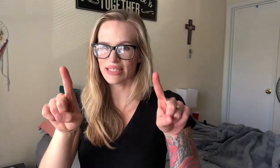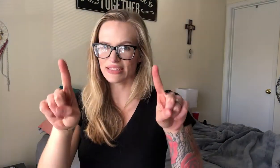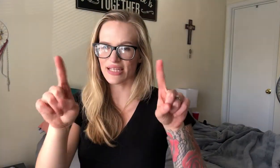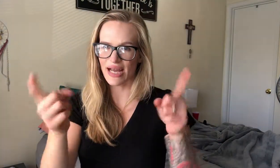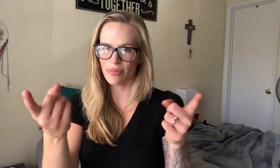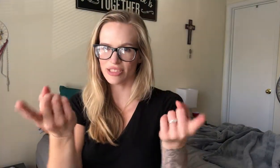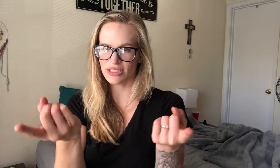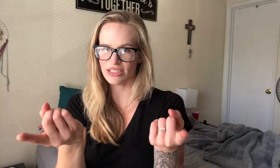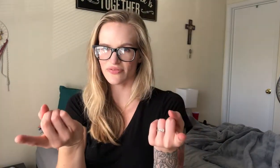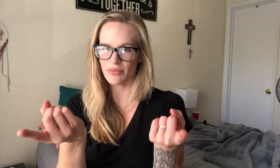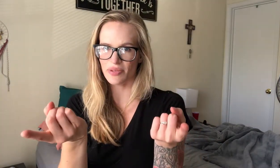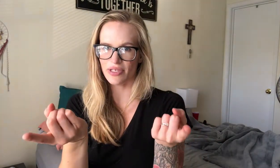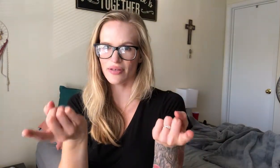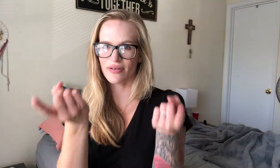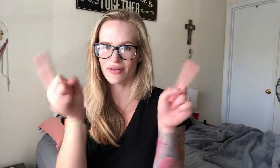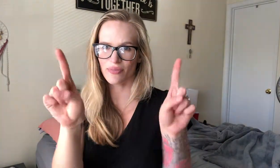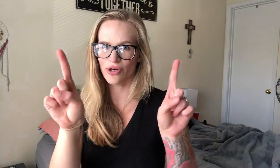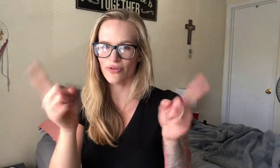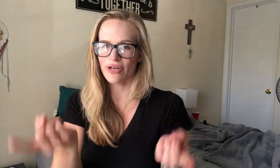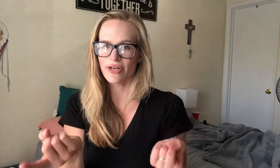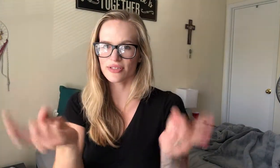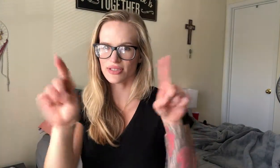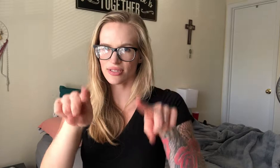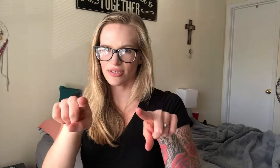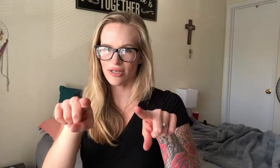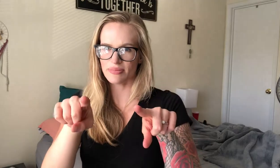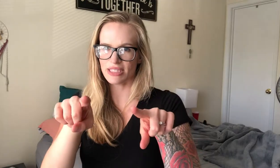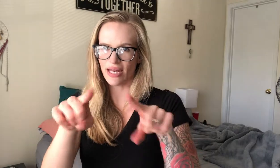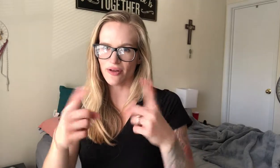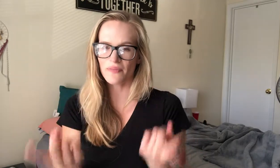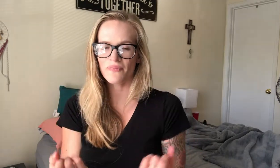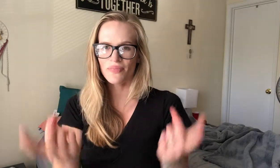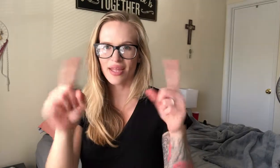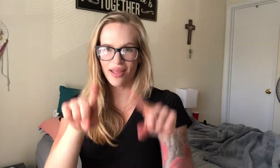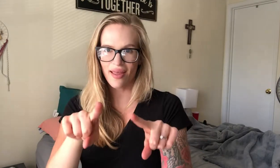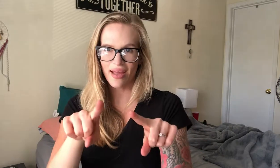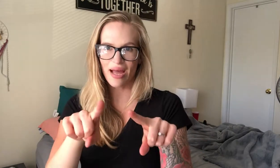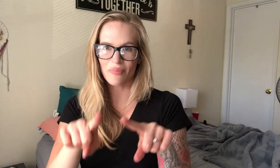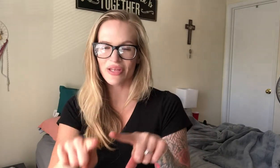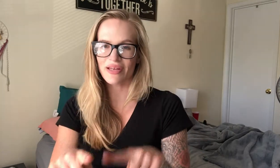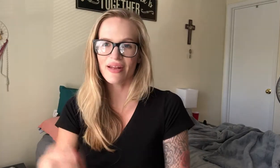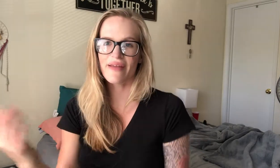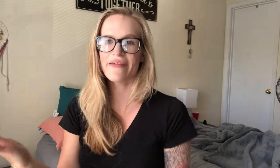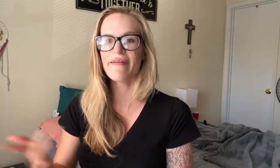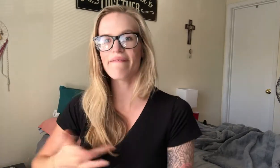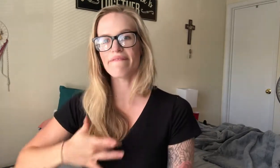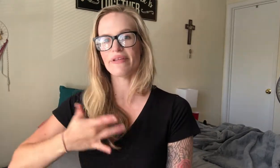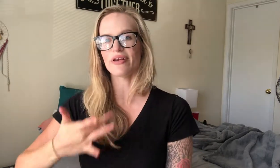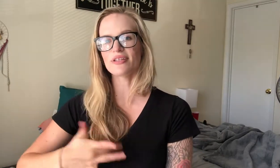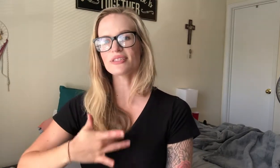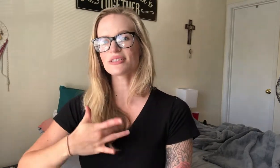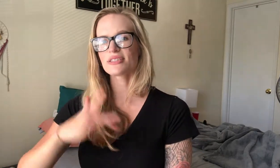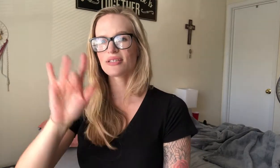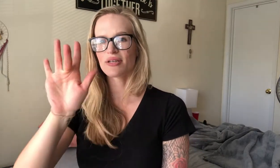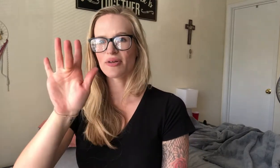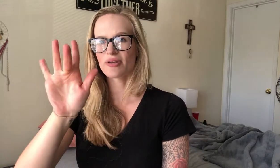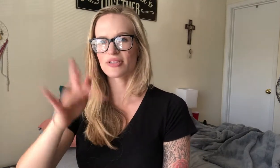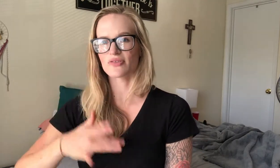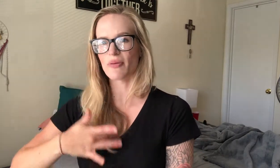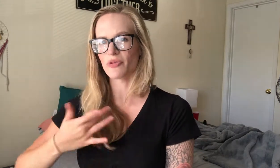That's happen is just flipping your pointer fingers upside down. Happen. It feels. Swipe